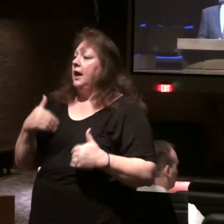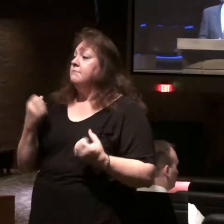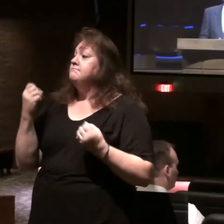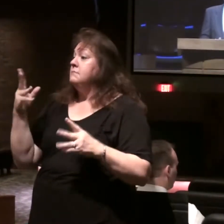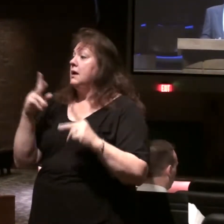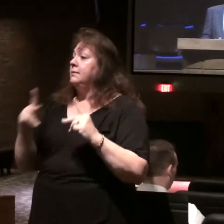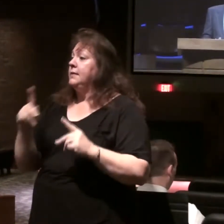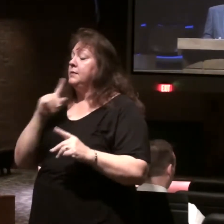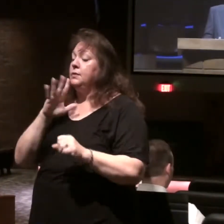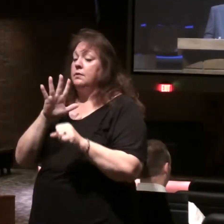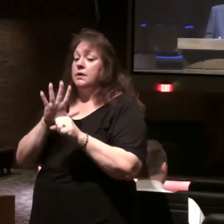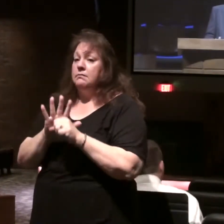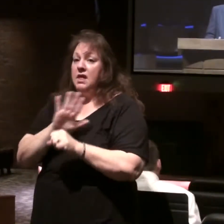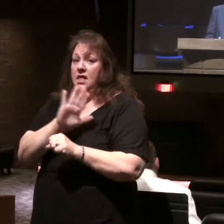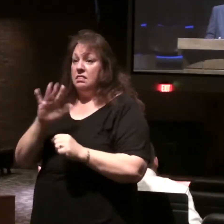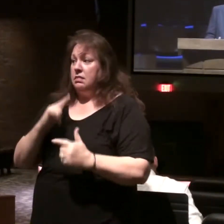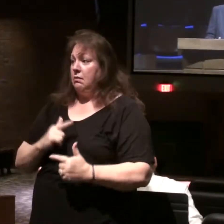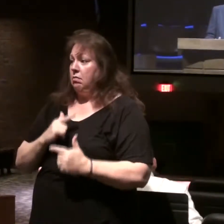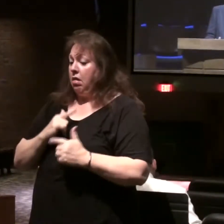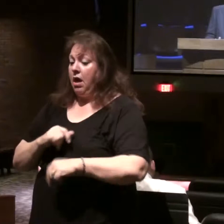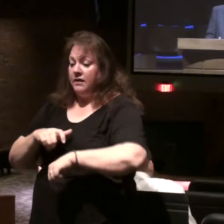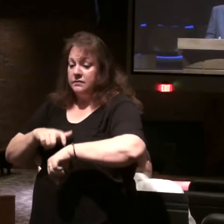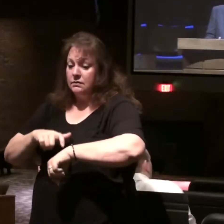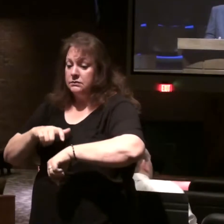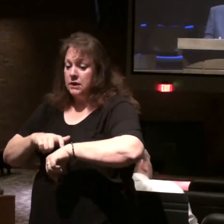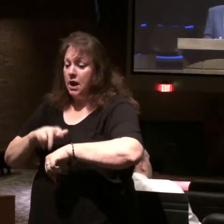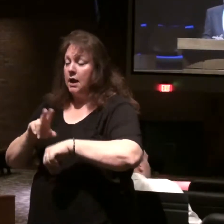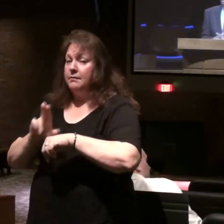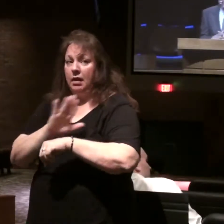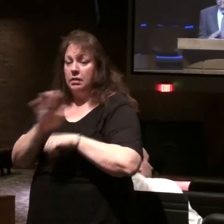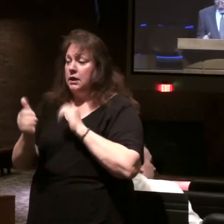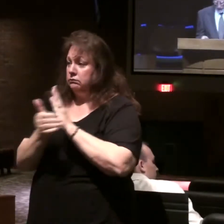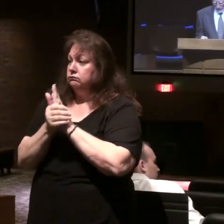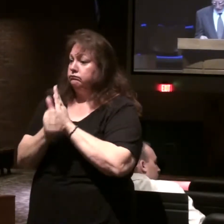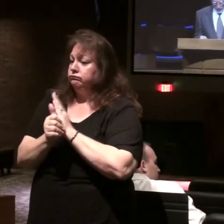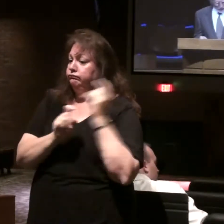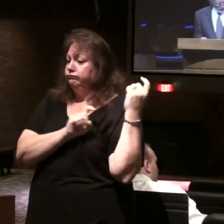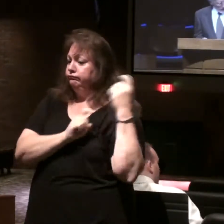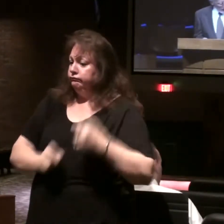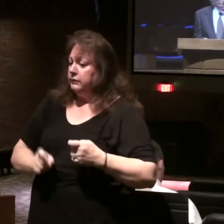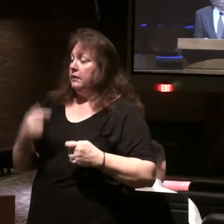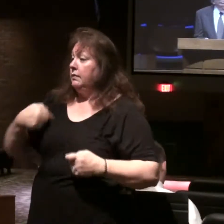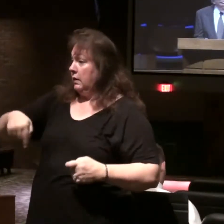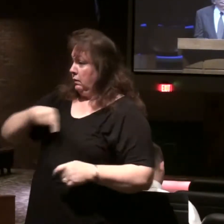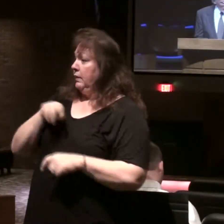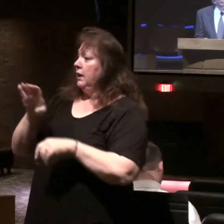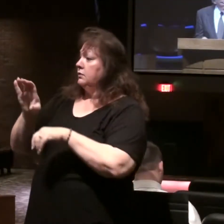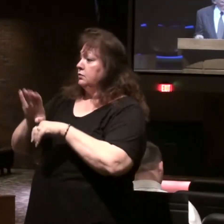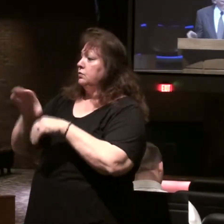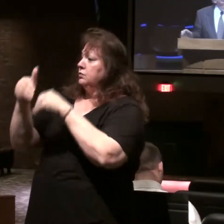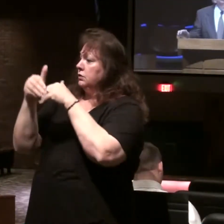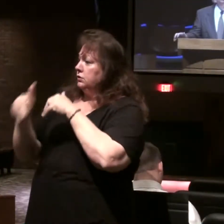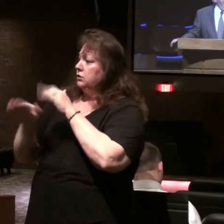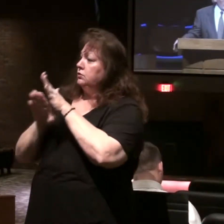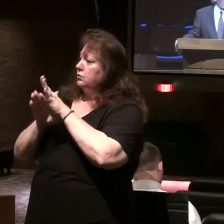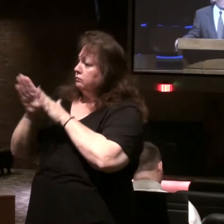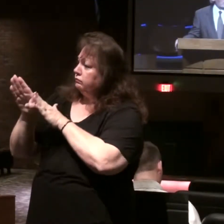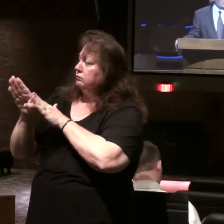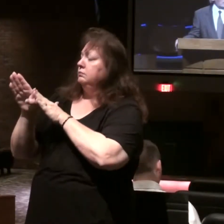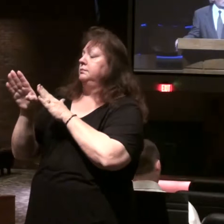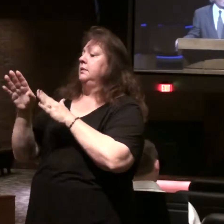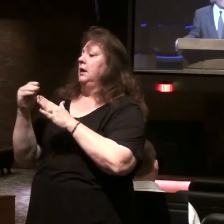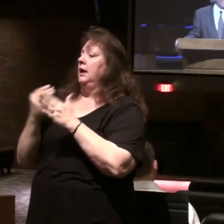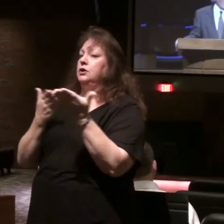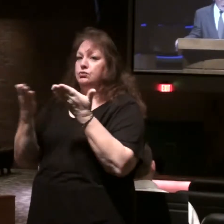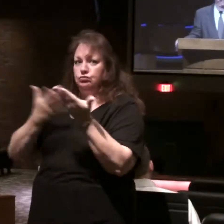people who commit their lives and their time and use their gifts so that we as a body can continue to grow, develop,